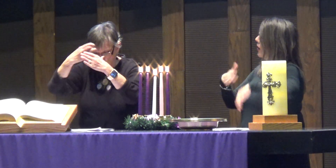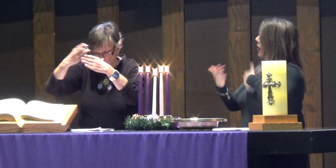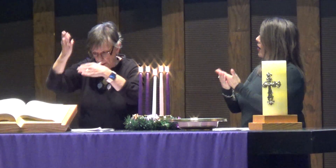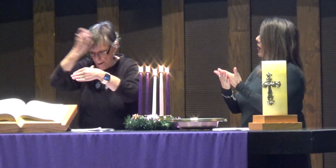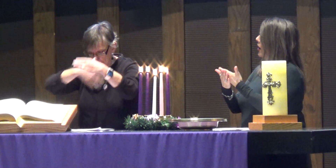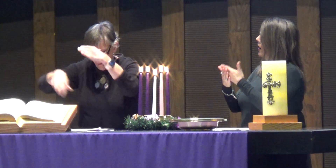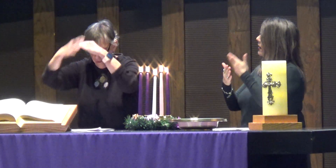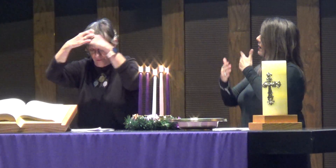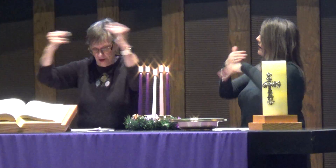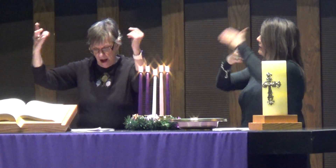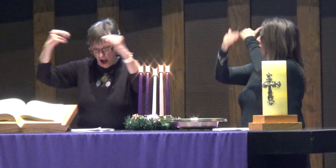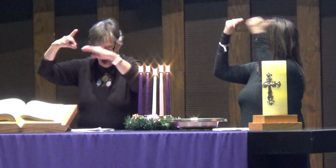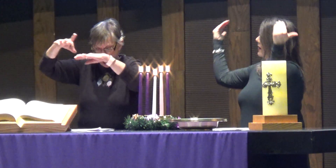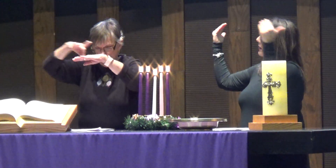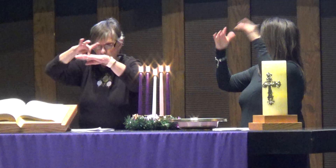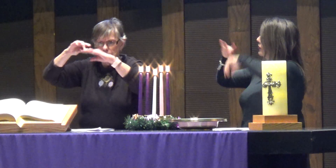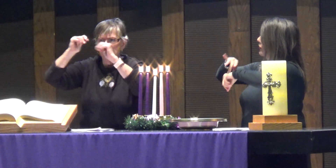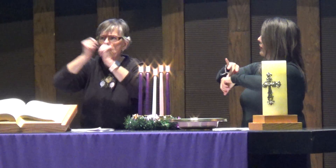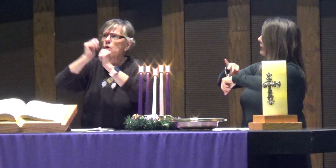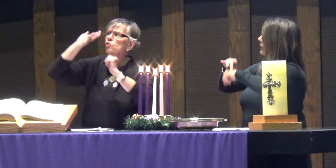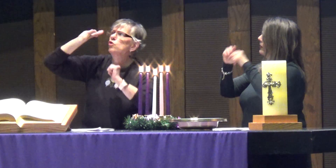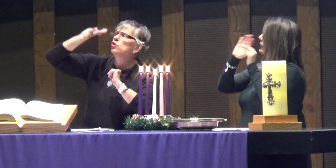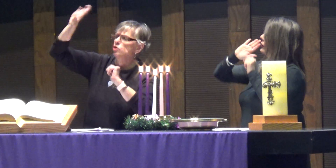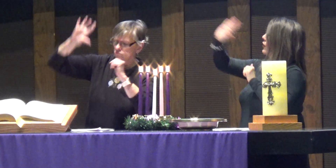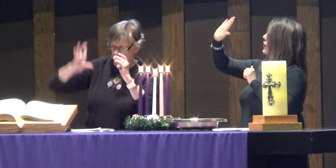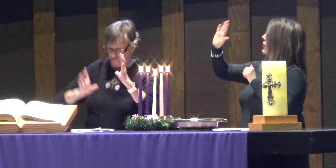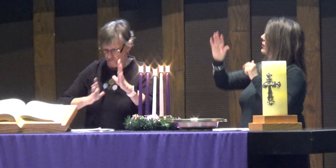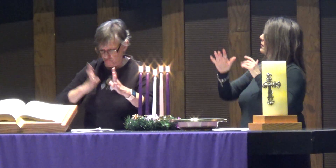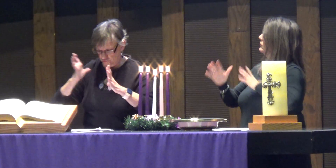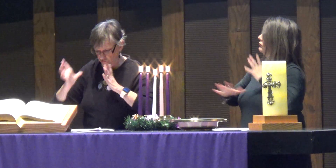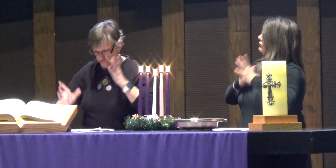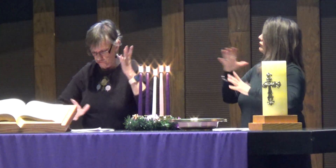Thanks for touching all heaven and earth with your splendor.